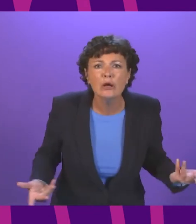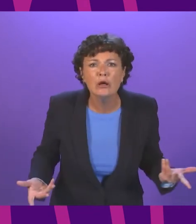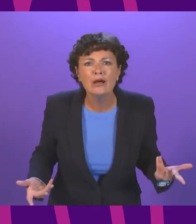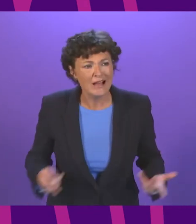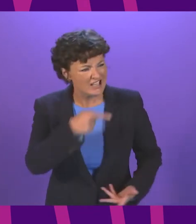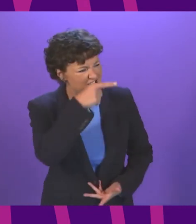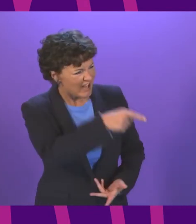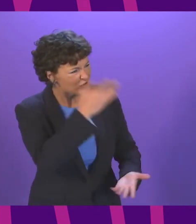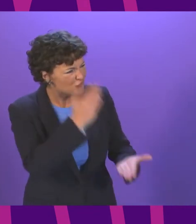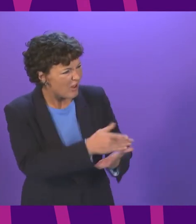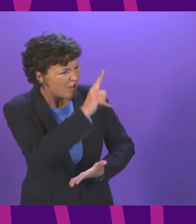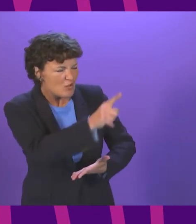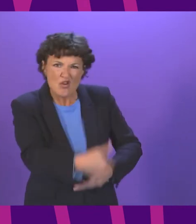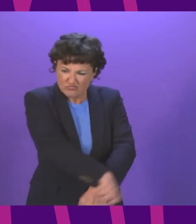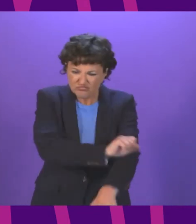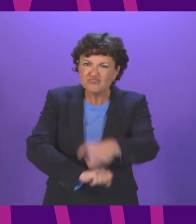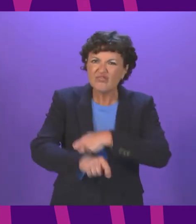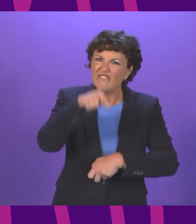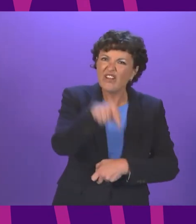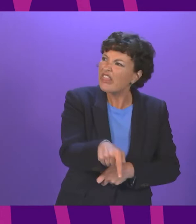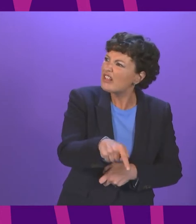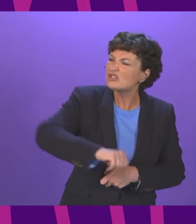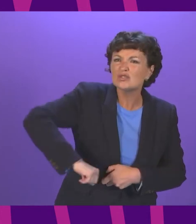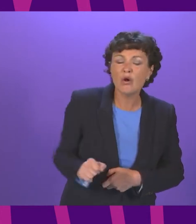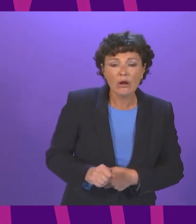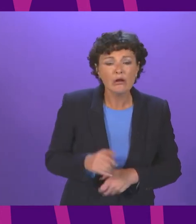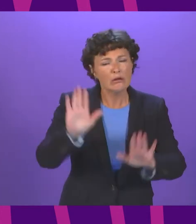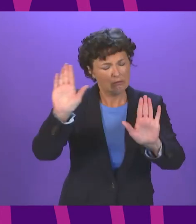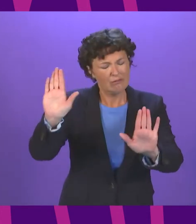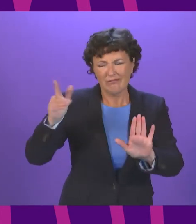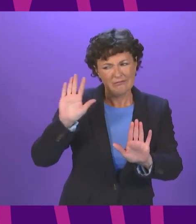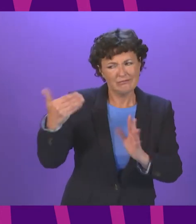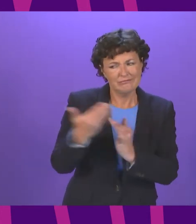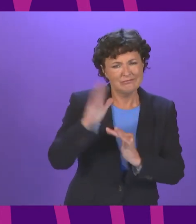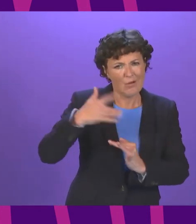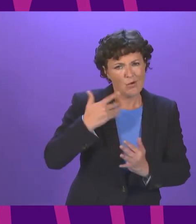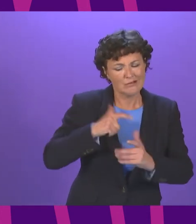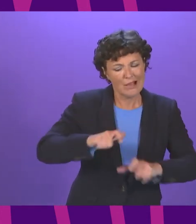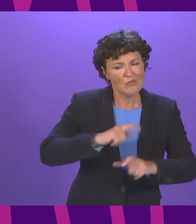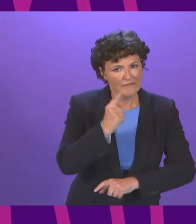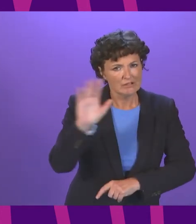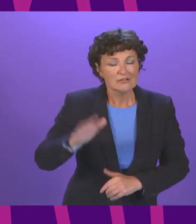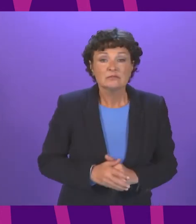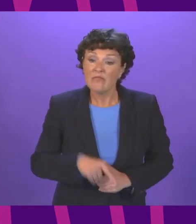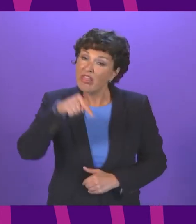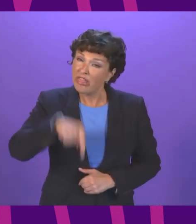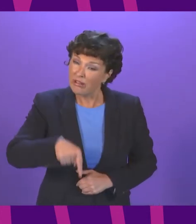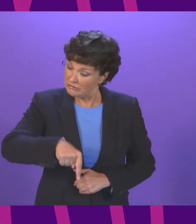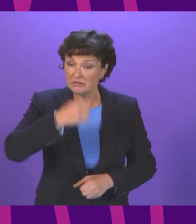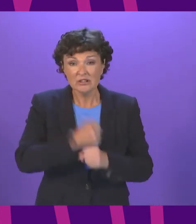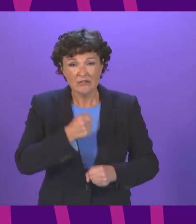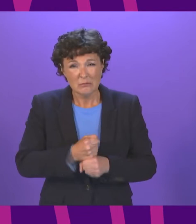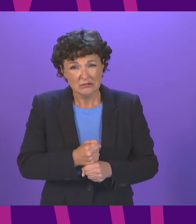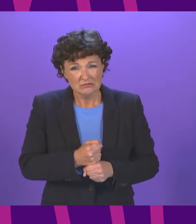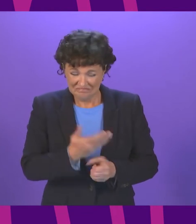of ambition for this country? I don't think so. I'll make a bit of progress. This government's record is defined by